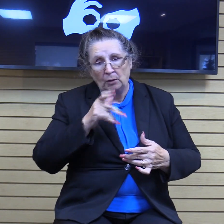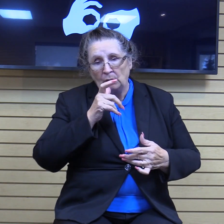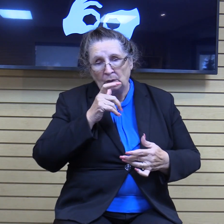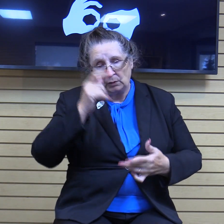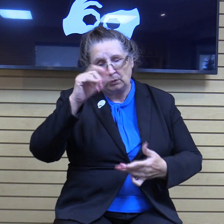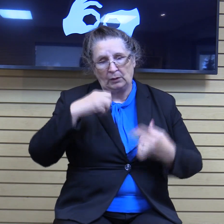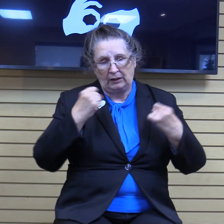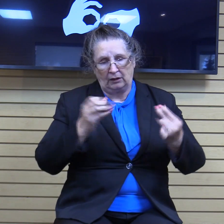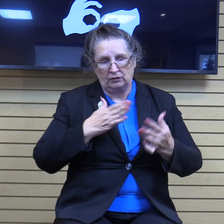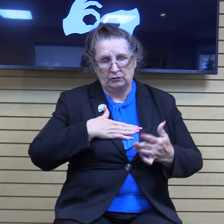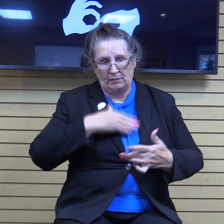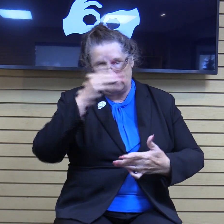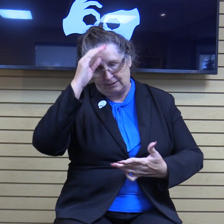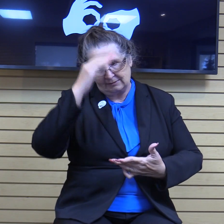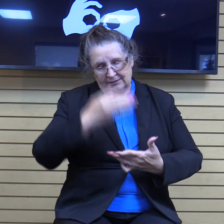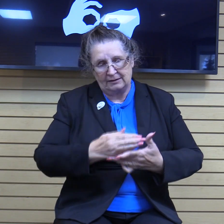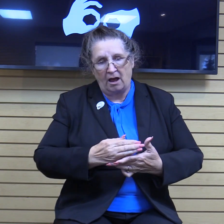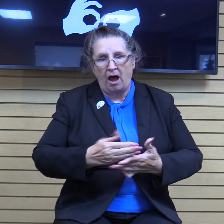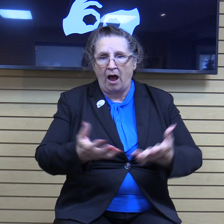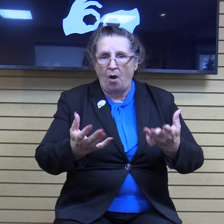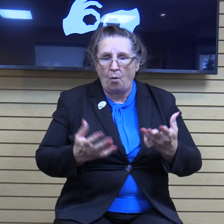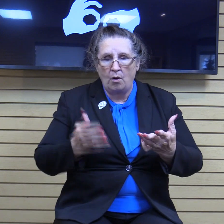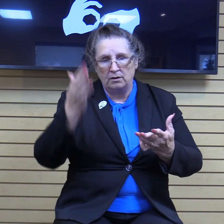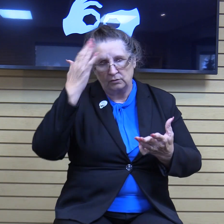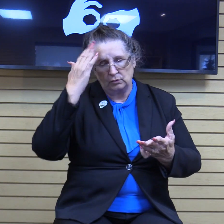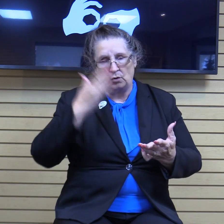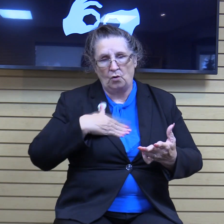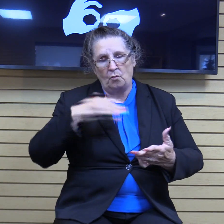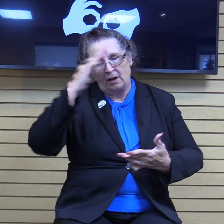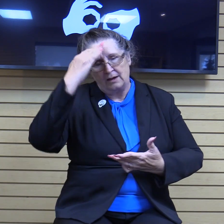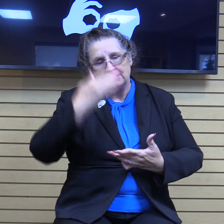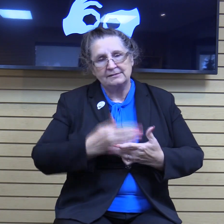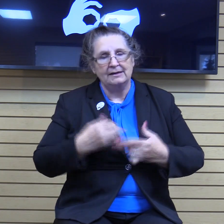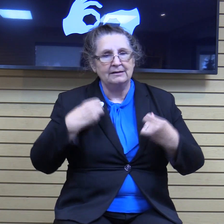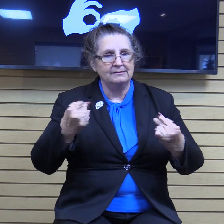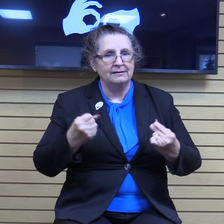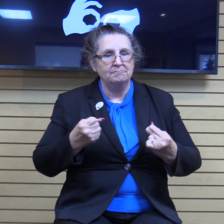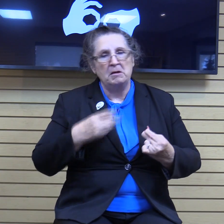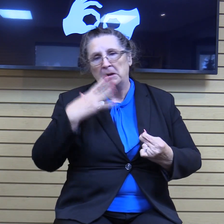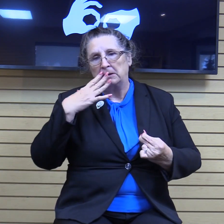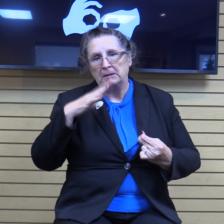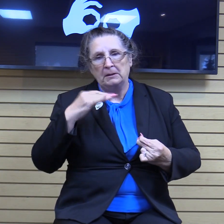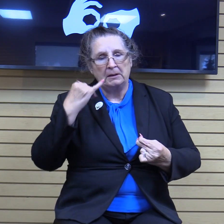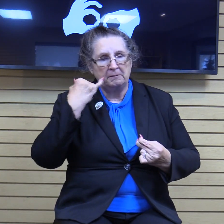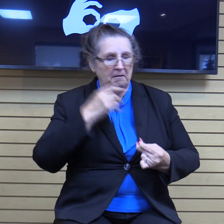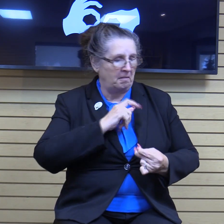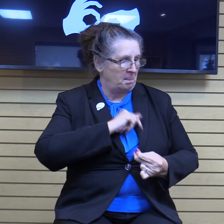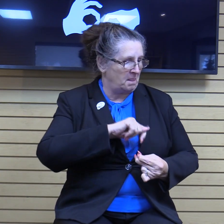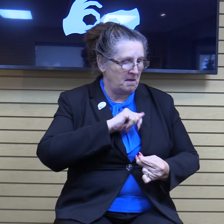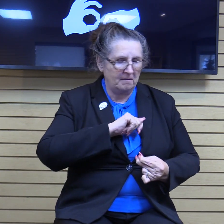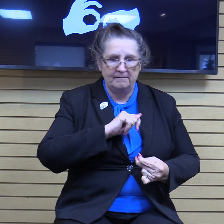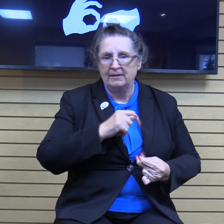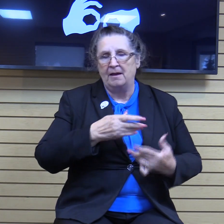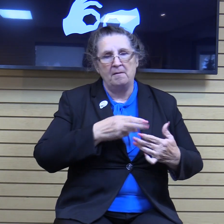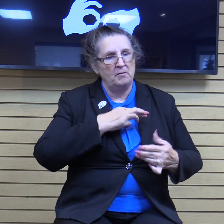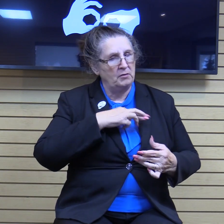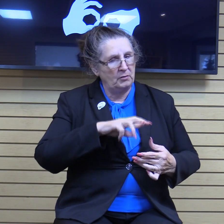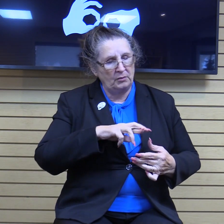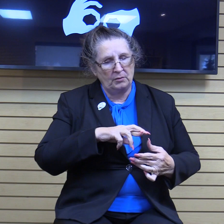I just want to make sure my son is healed. He didn't care theology. He didn't care the source or the origin of